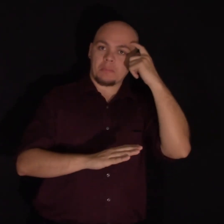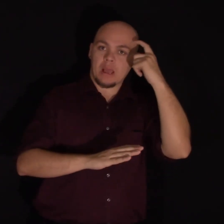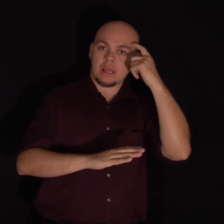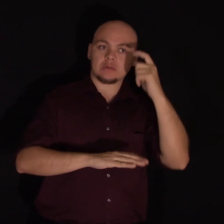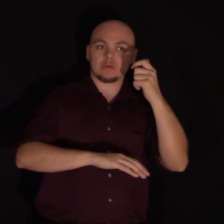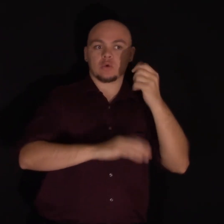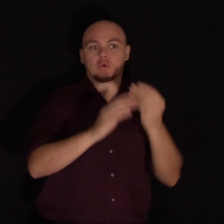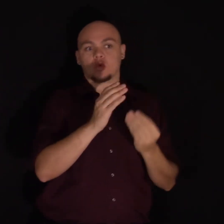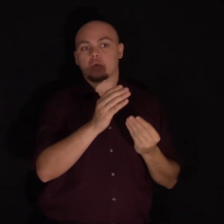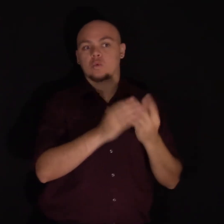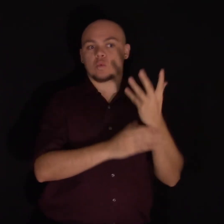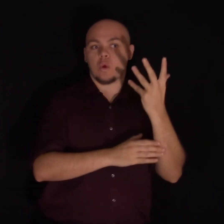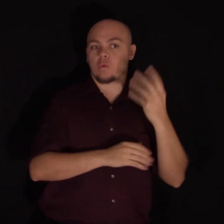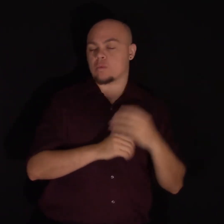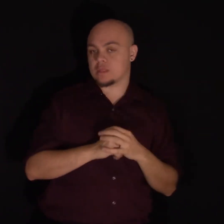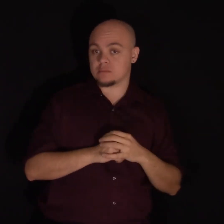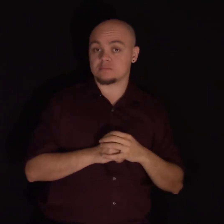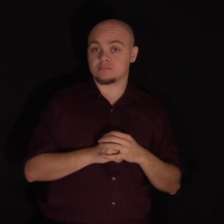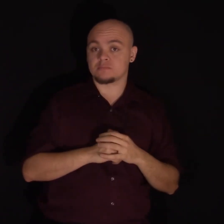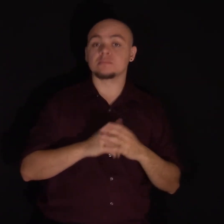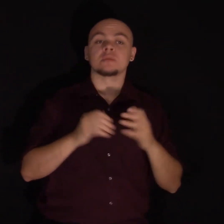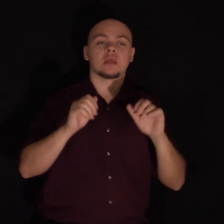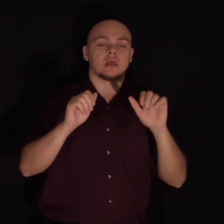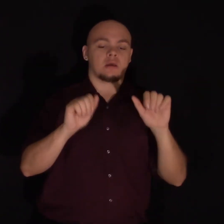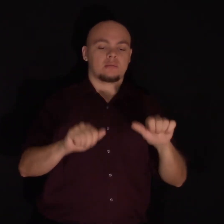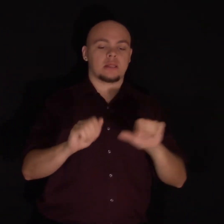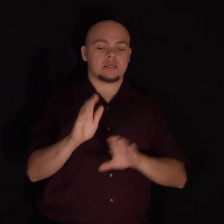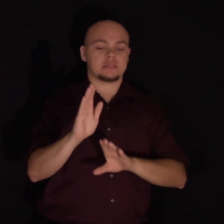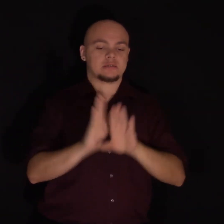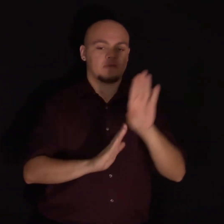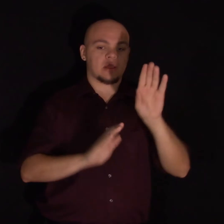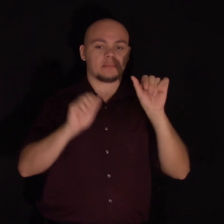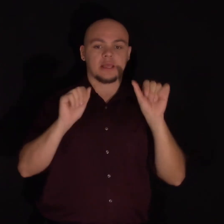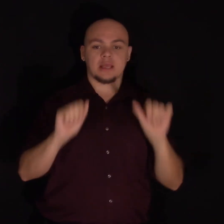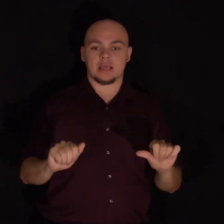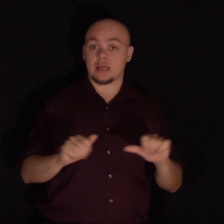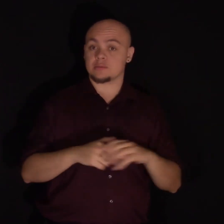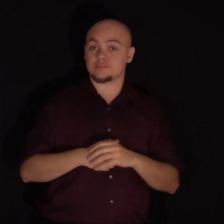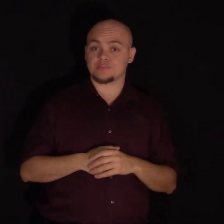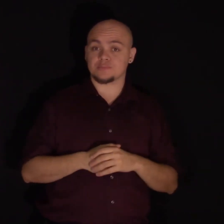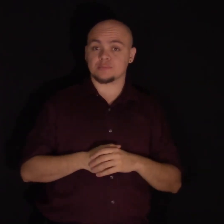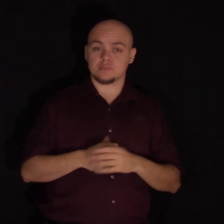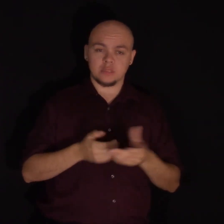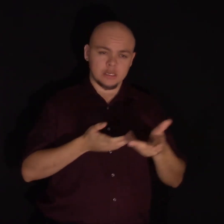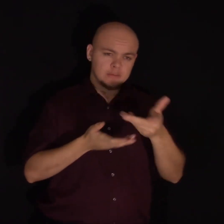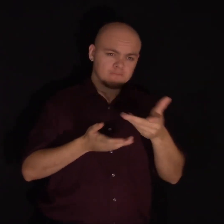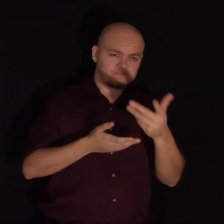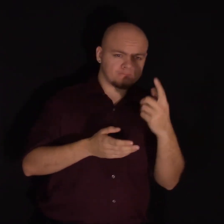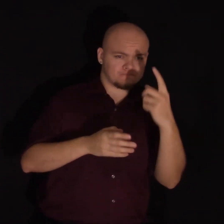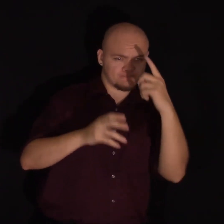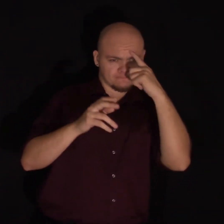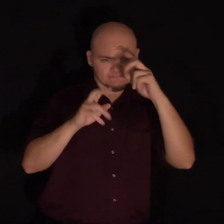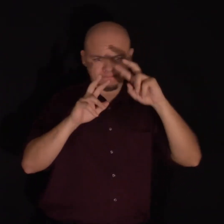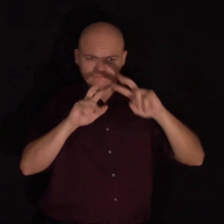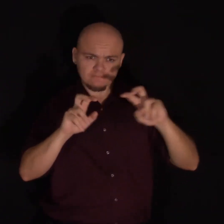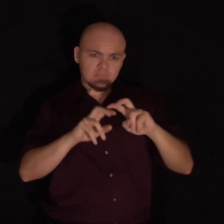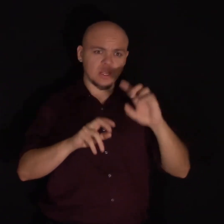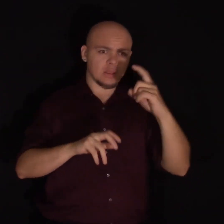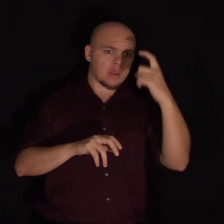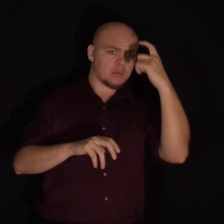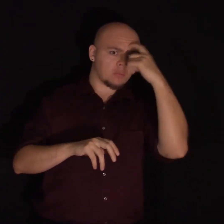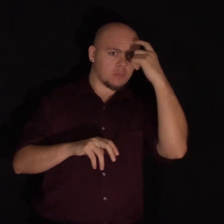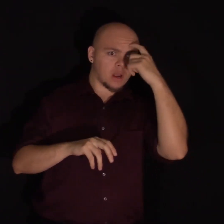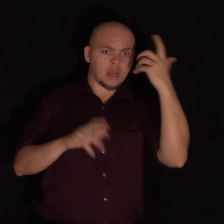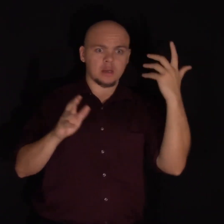that abilities can be developed. They engage deeply. They engage brain is on fire with Yet.